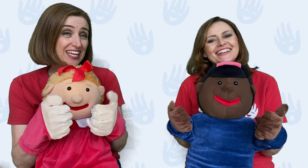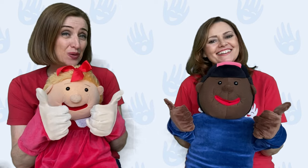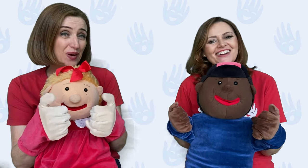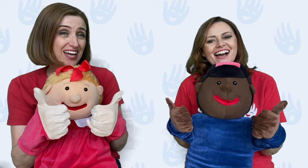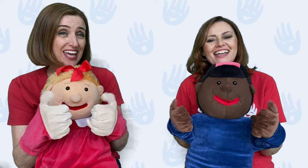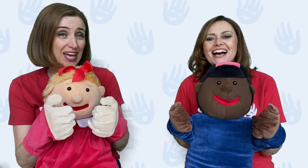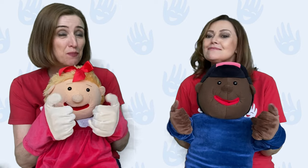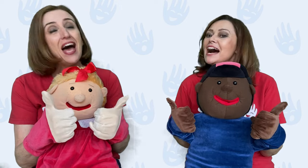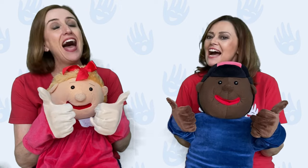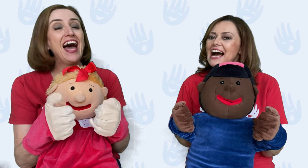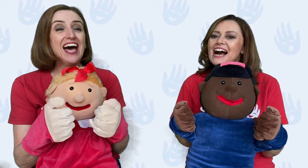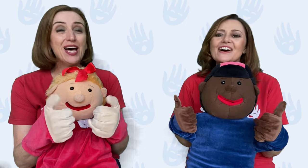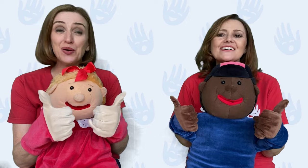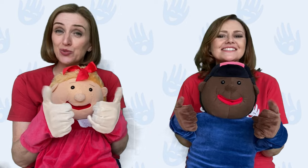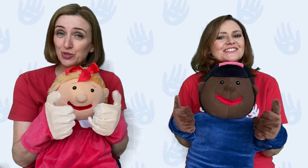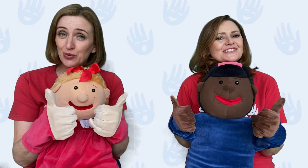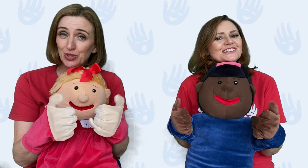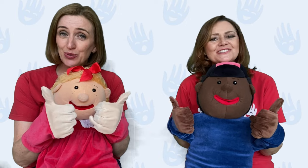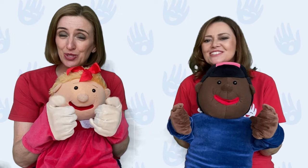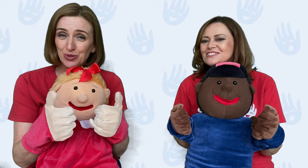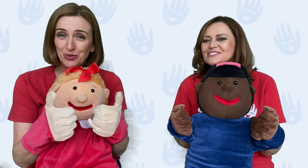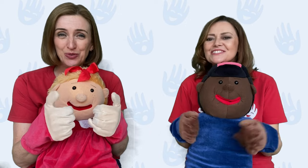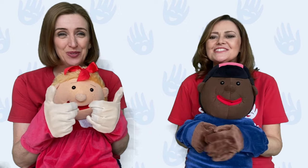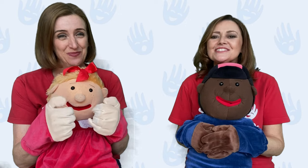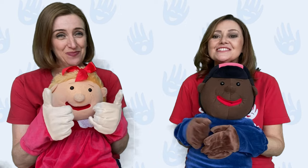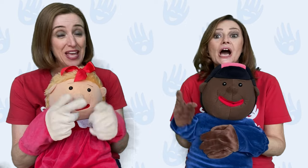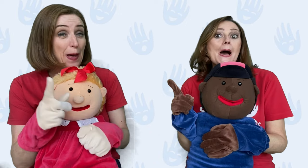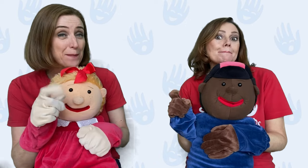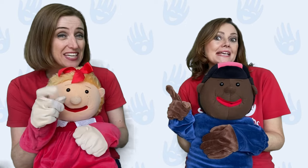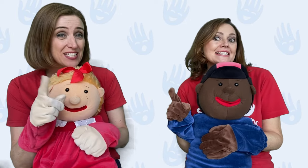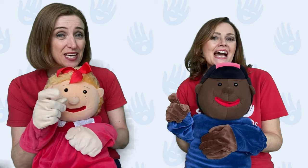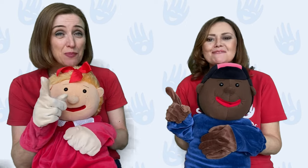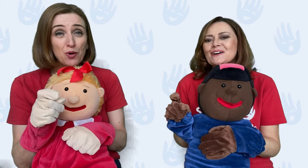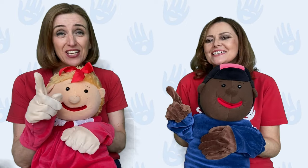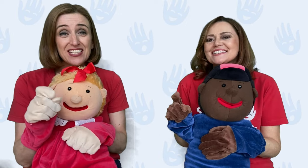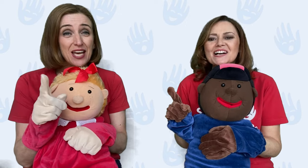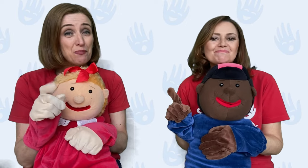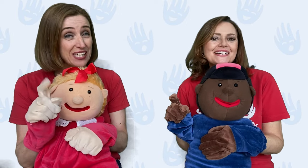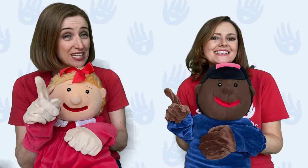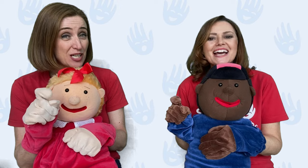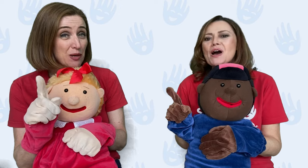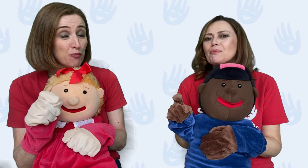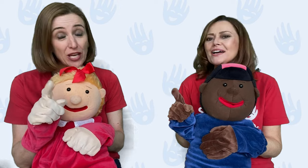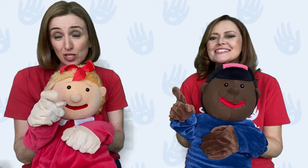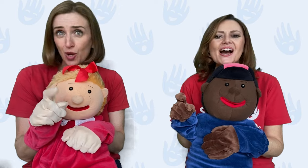here I am, how do you do? Peter Pointer, Peter Pointer,